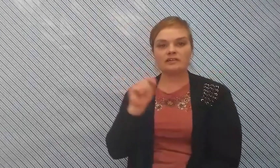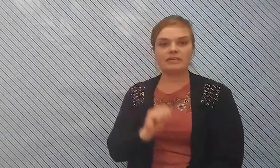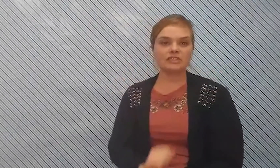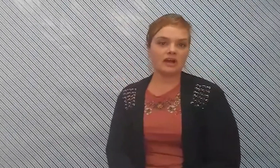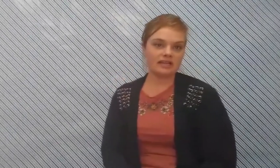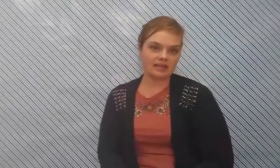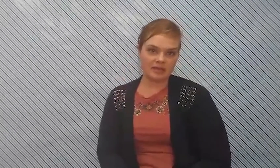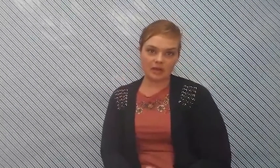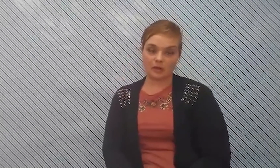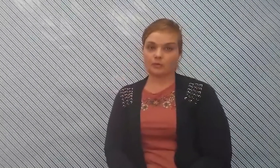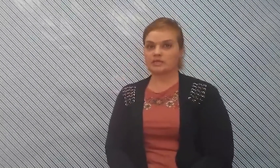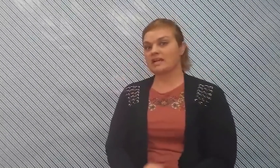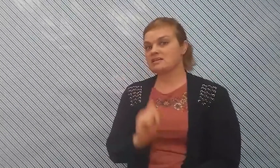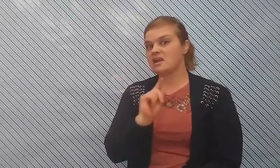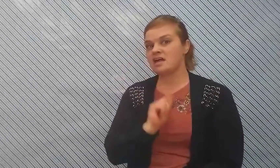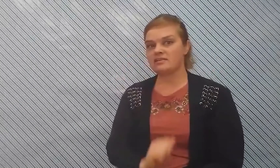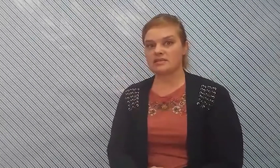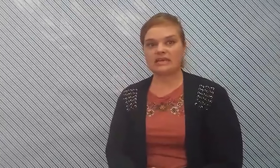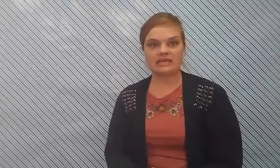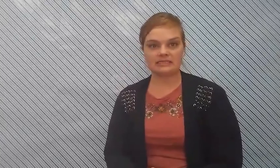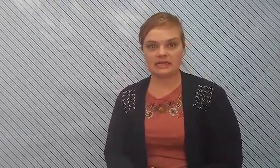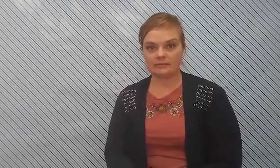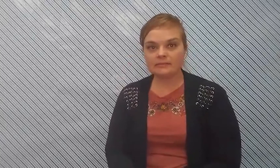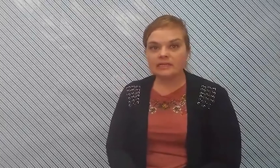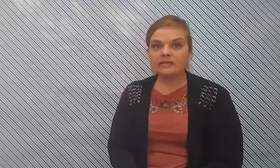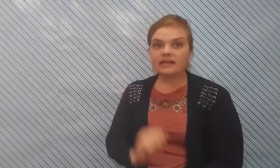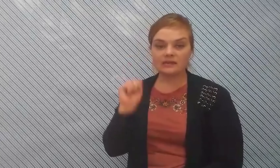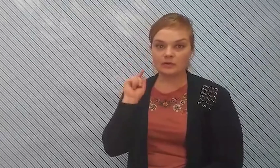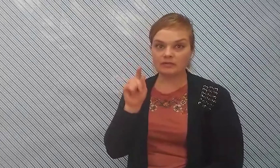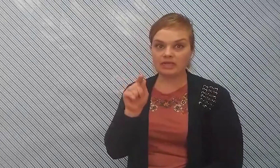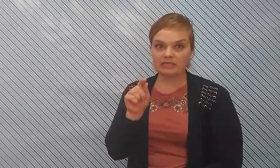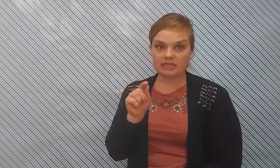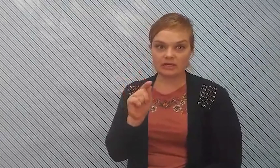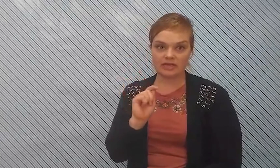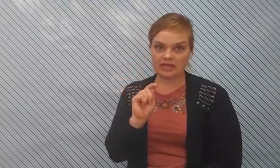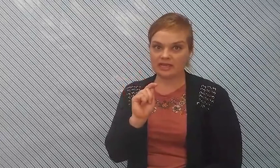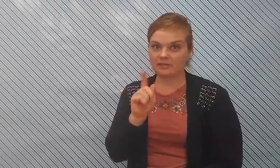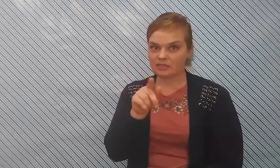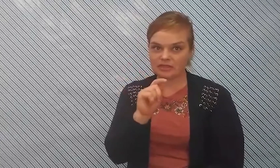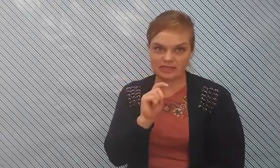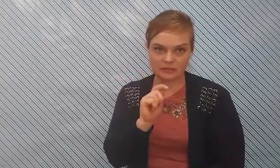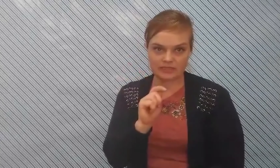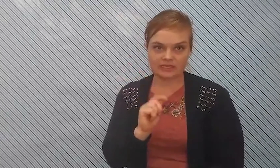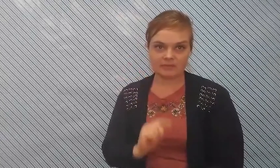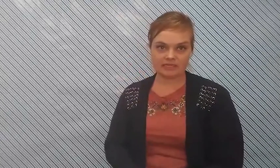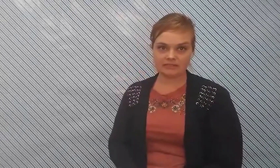to be talking about another kingdom and we're going to be learning i bet you can guess whose kingdom it is